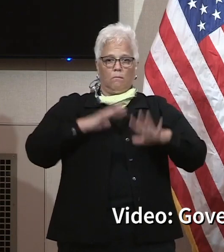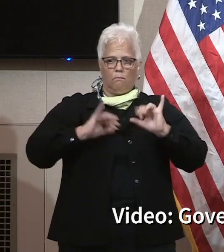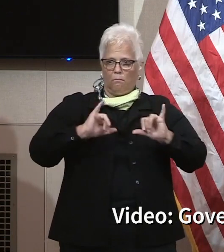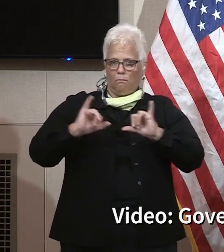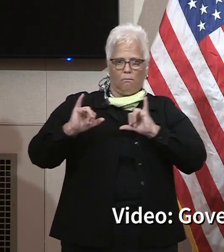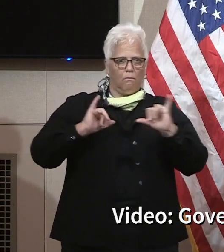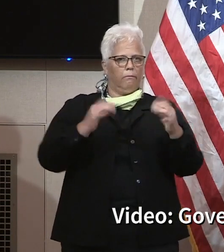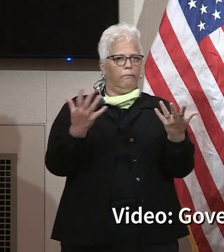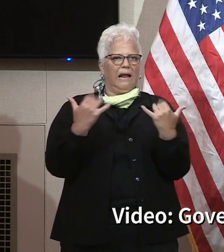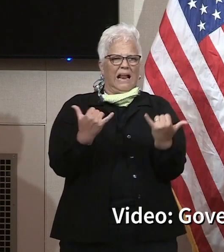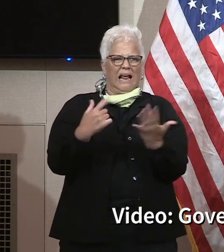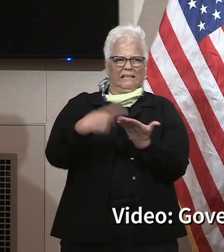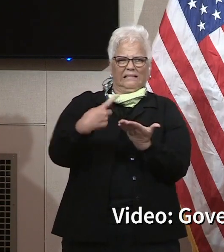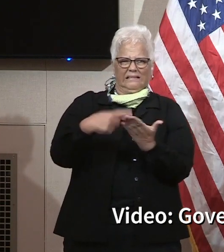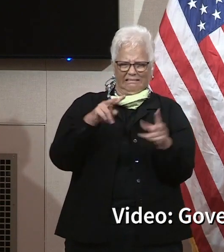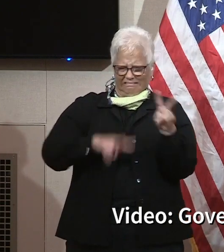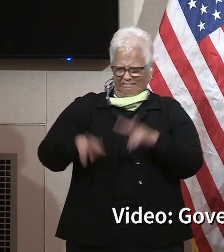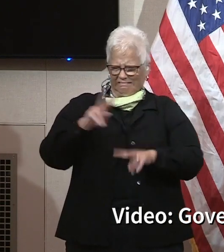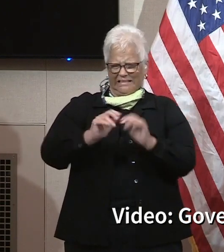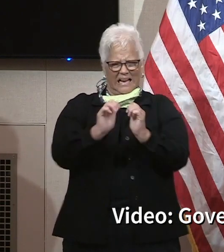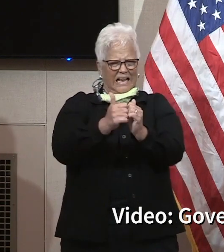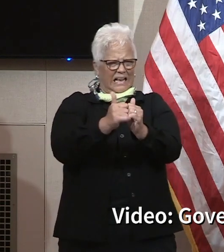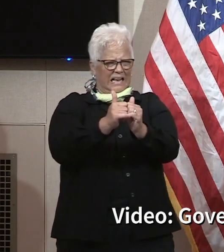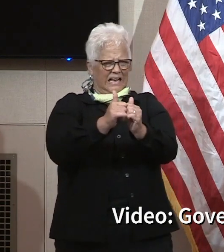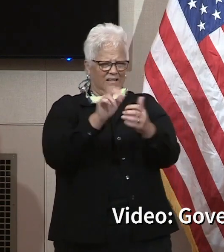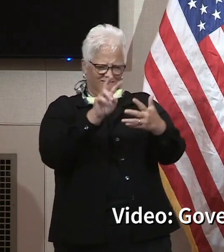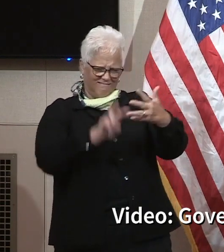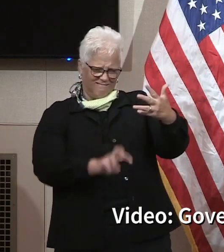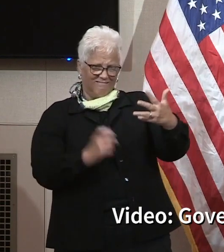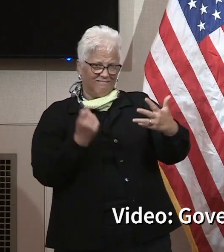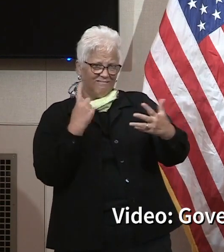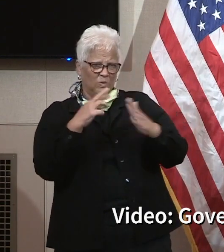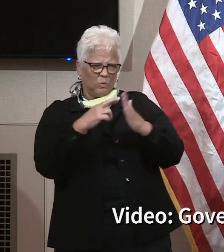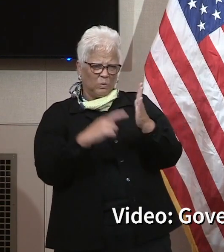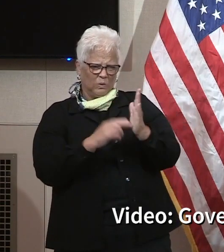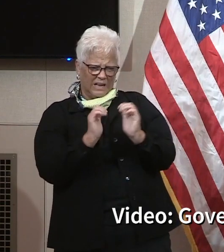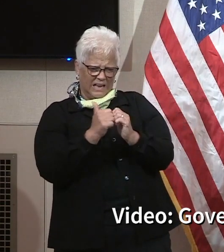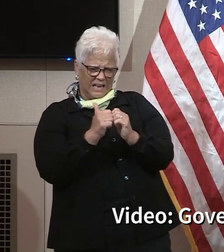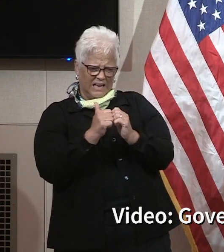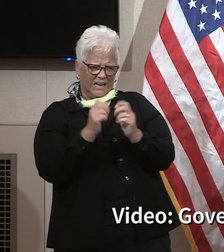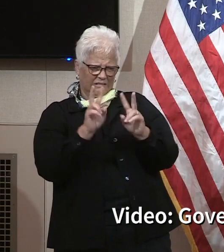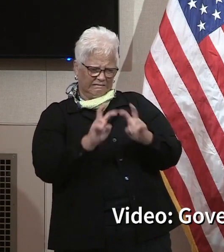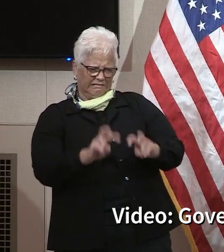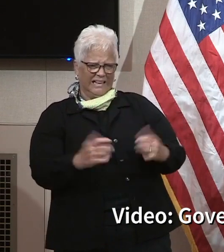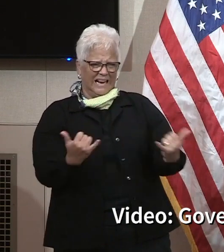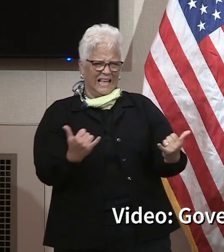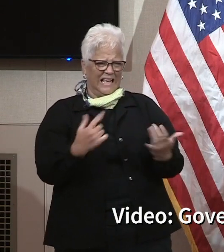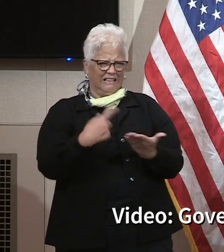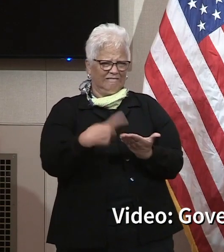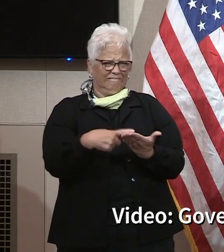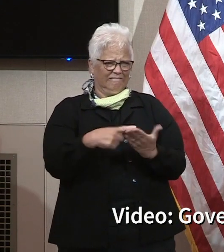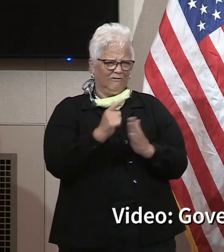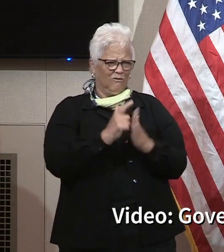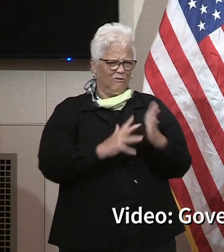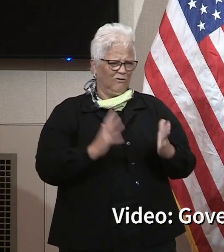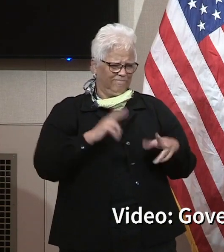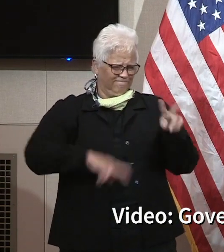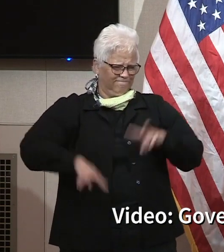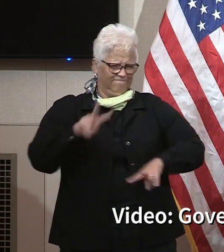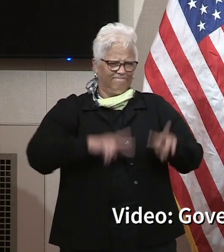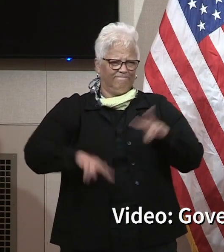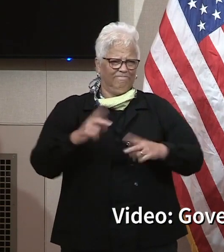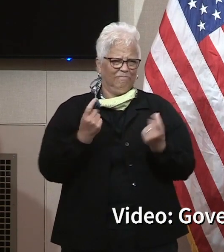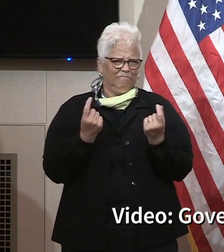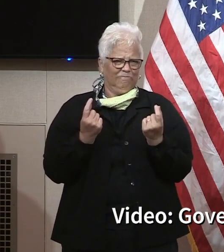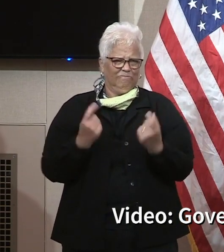implications for the state of Oklahoma. So we're still monitoring that and still talking to the experts to see